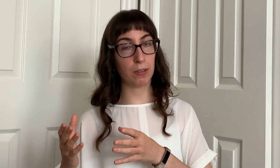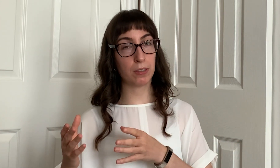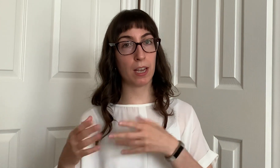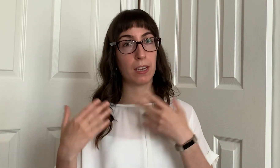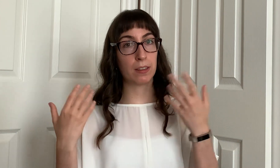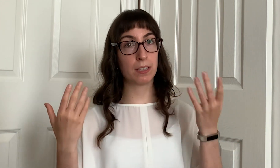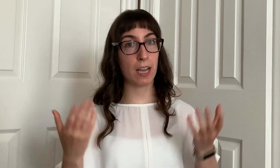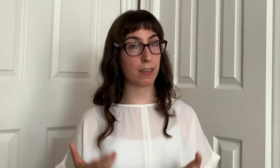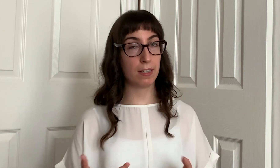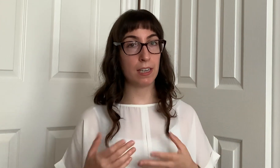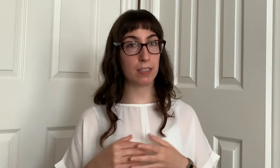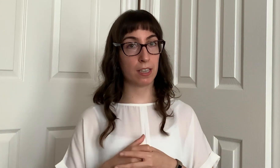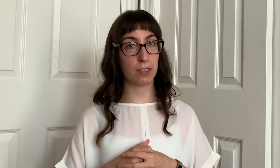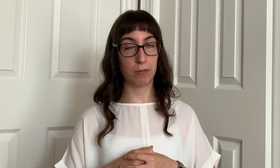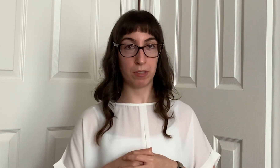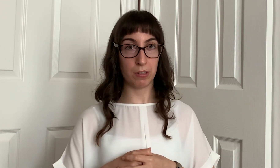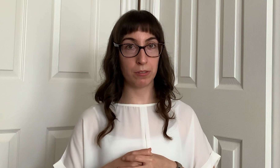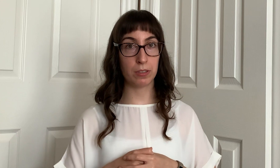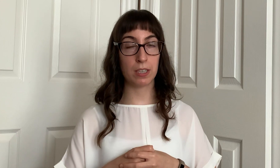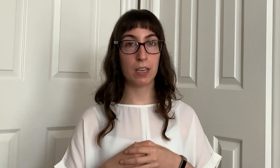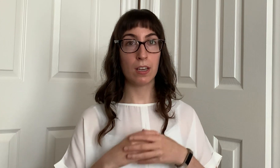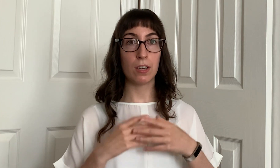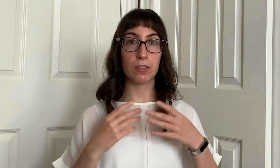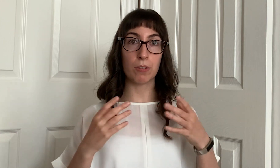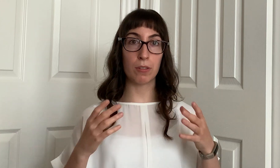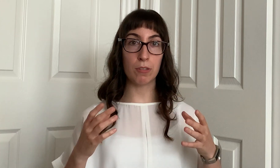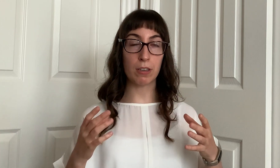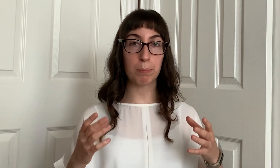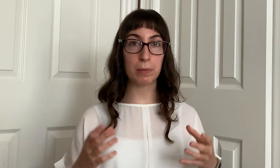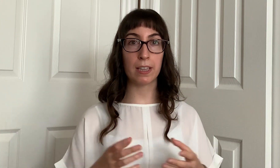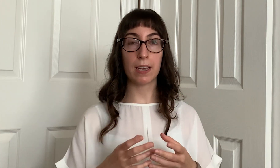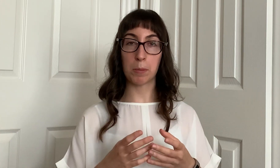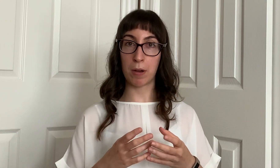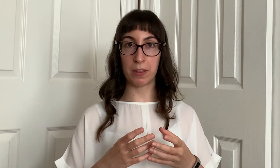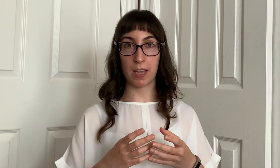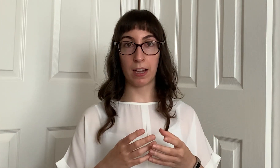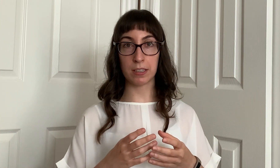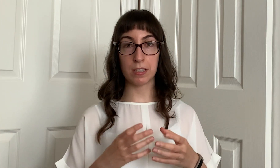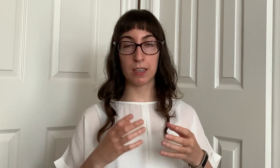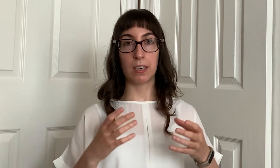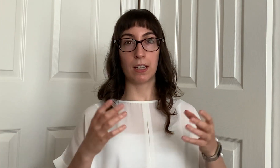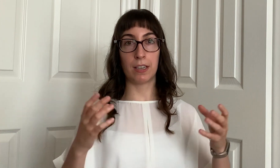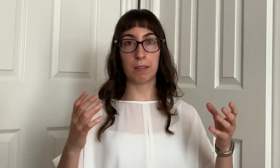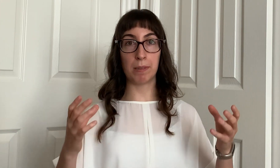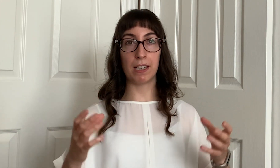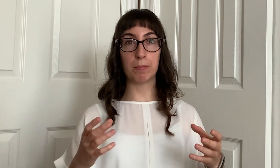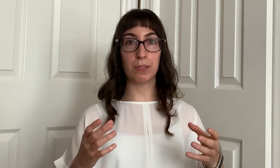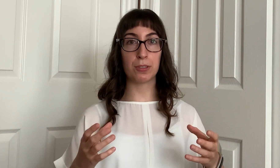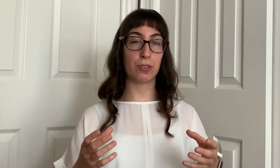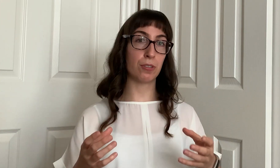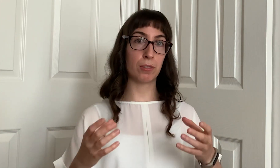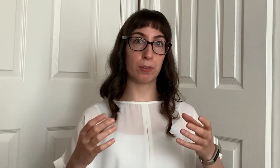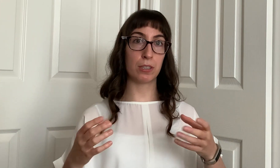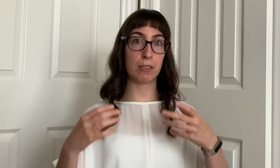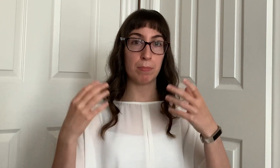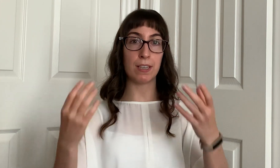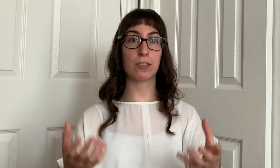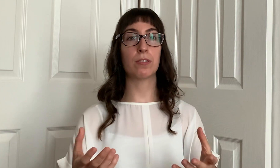healed and the techniques that you've used so you can play up on that and be able to speak